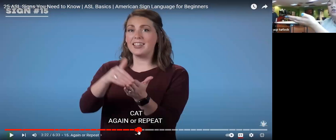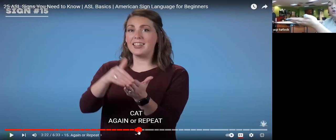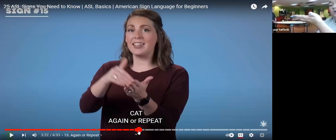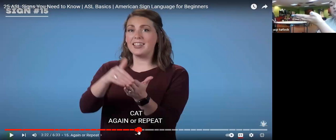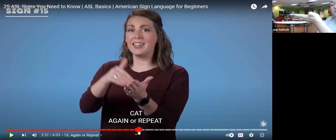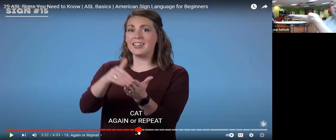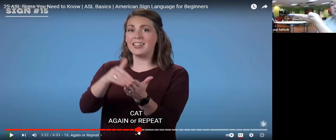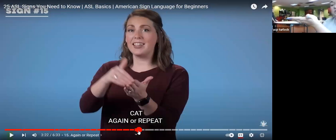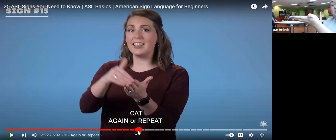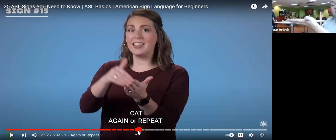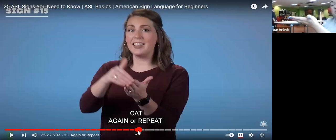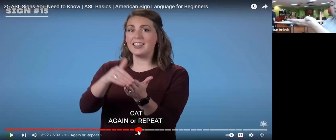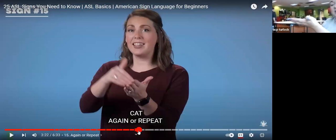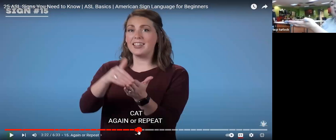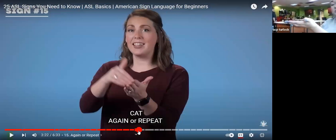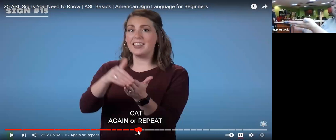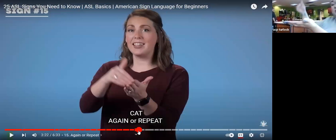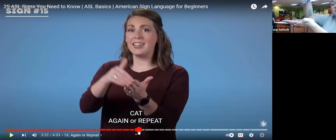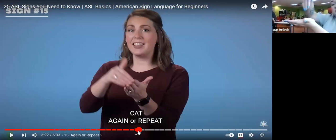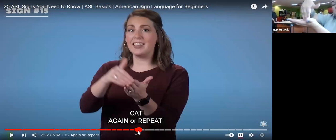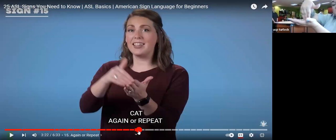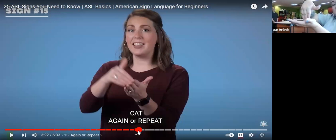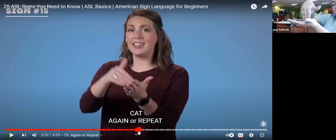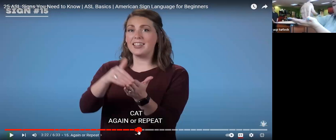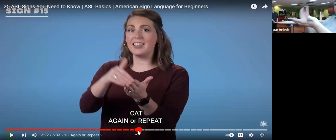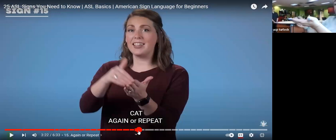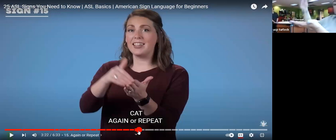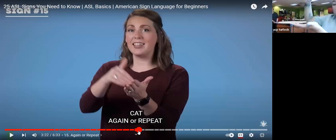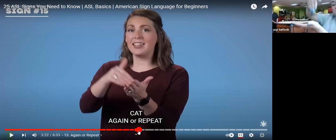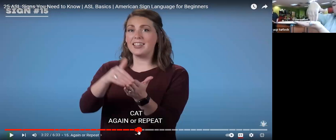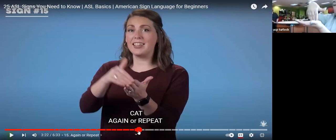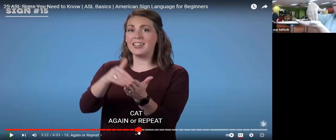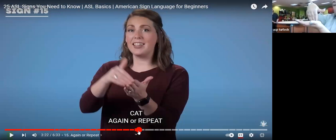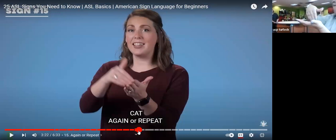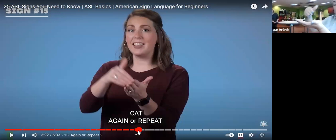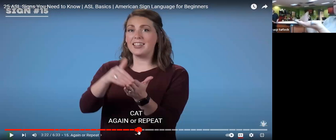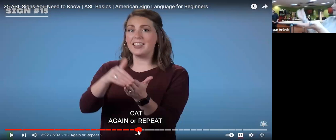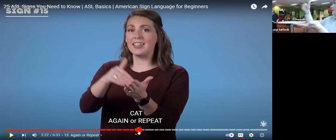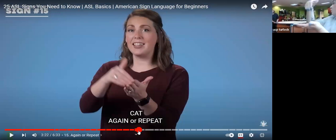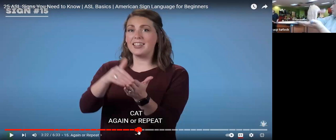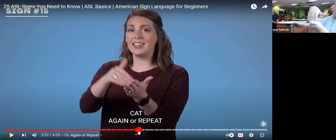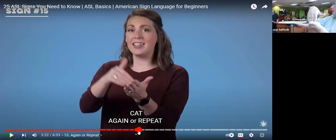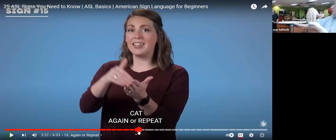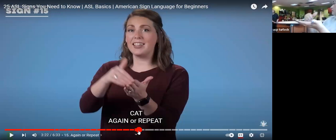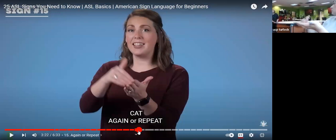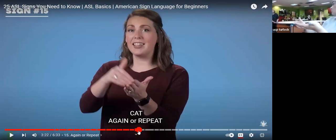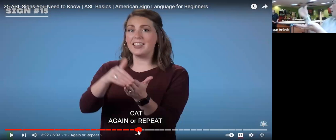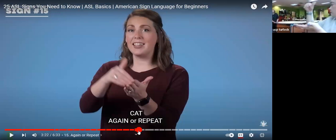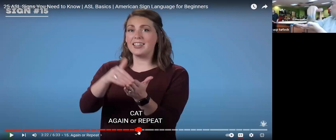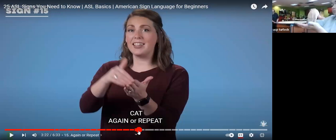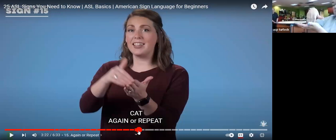you're so close andrea so you're going to take your hand flat and you're just going to dip it in there that's again or repeat